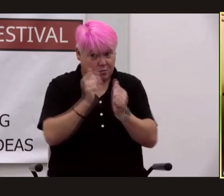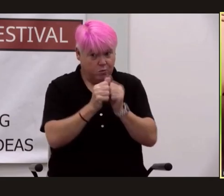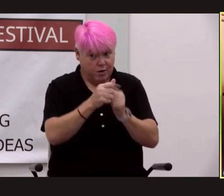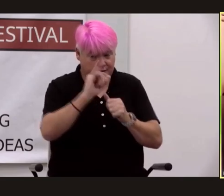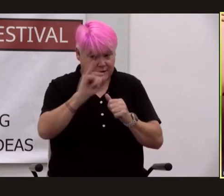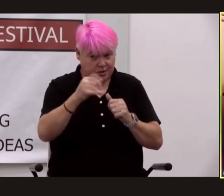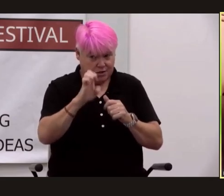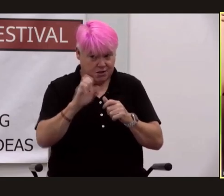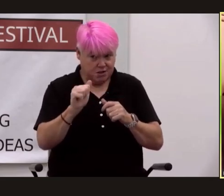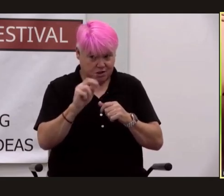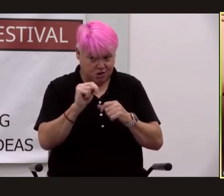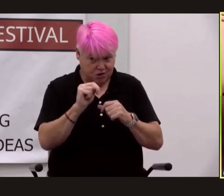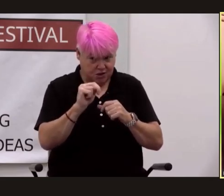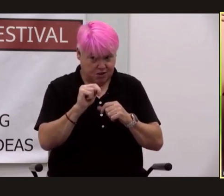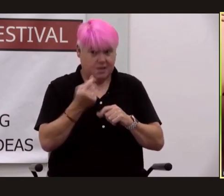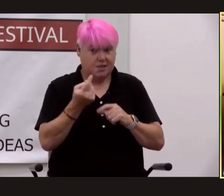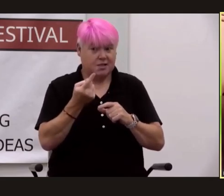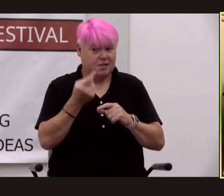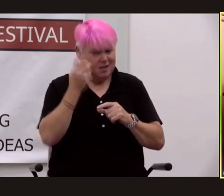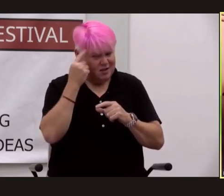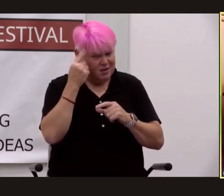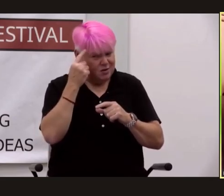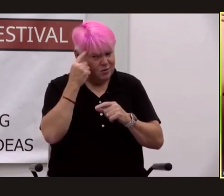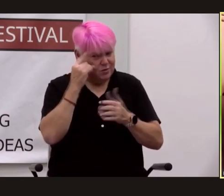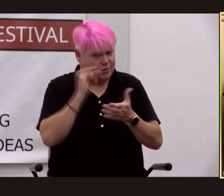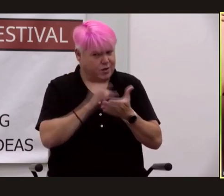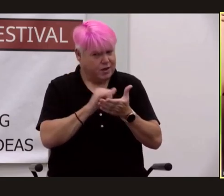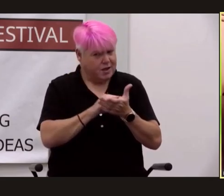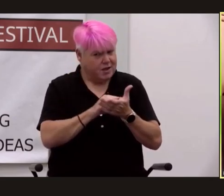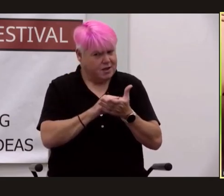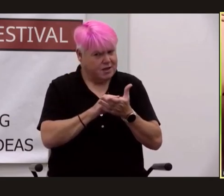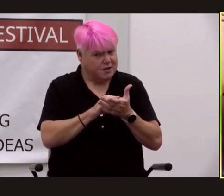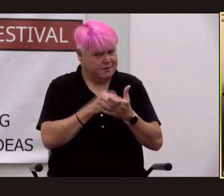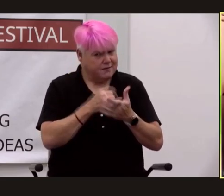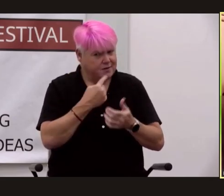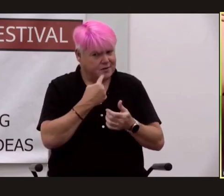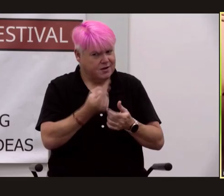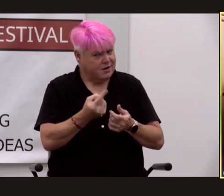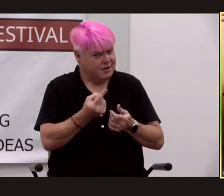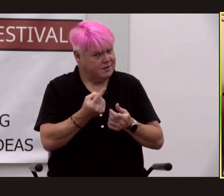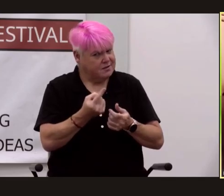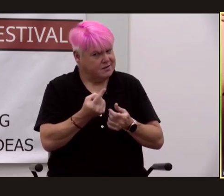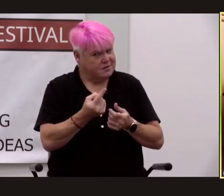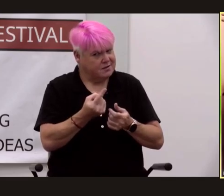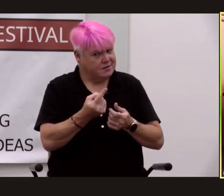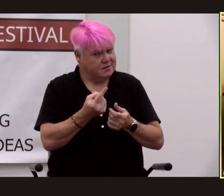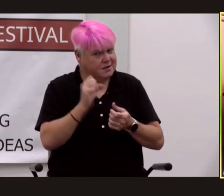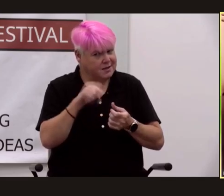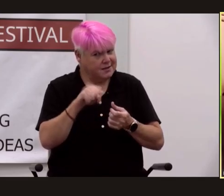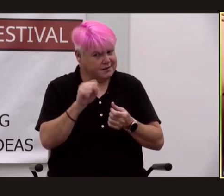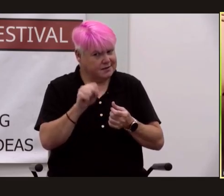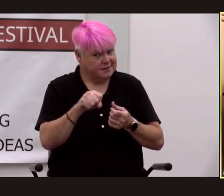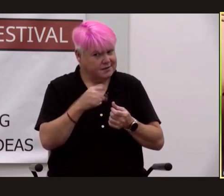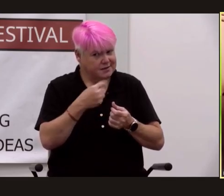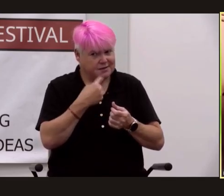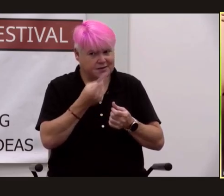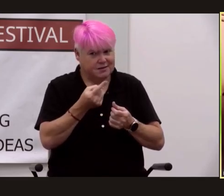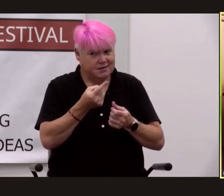conscious that he was being scrutinized for tells yes he said